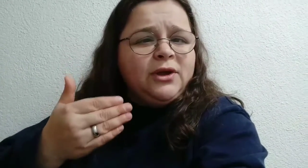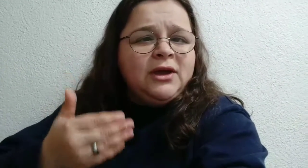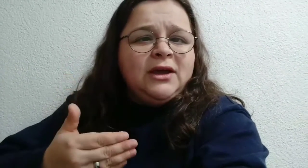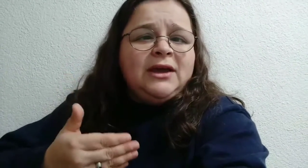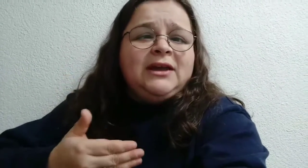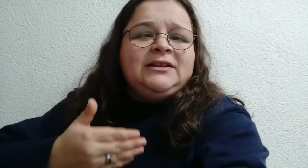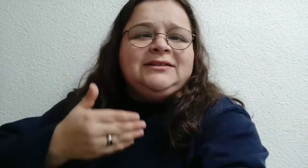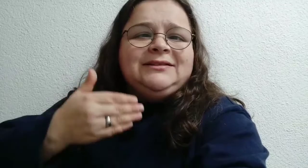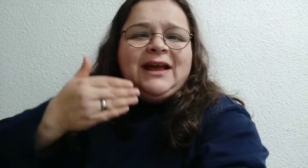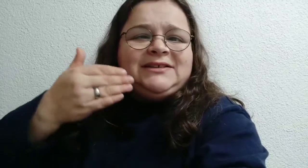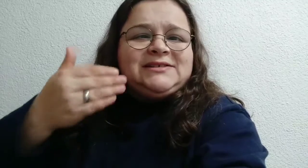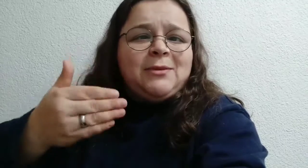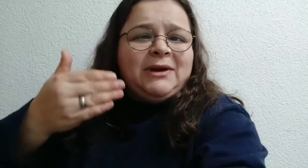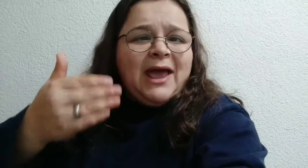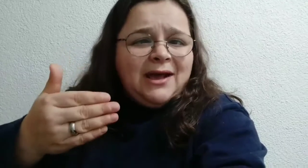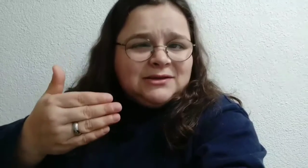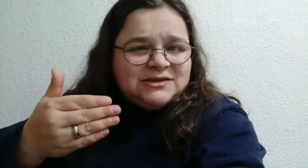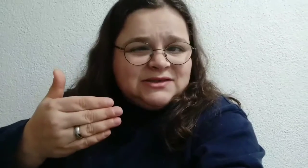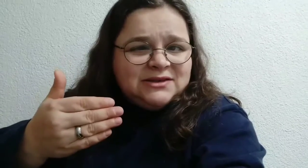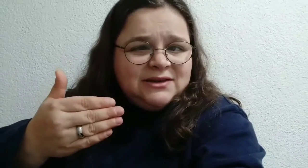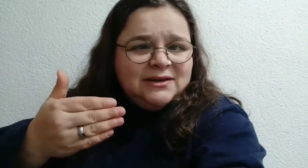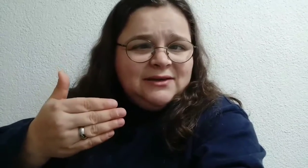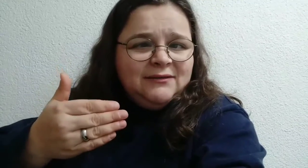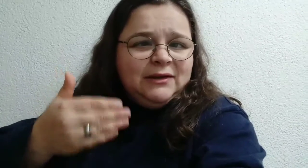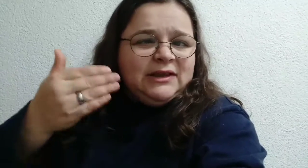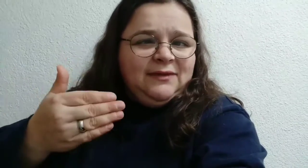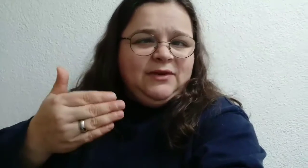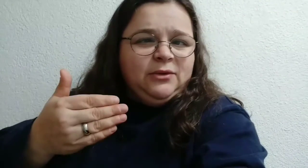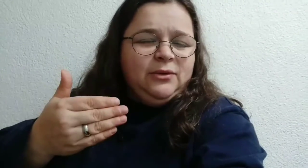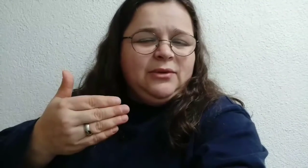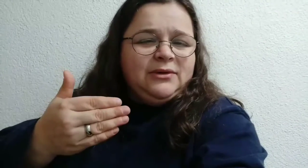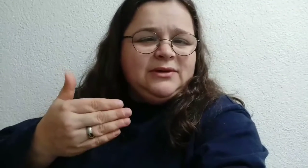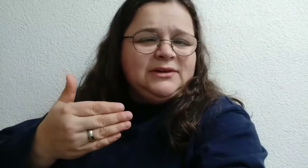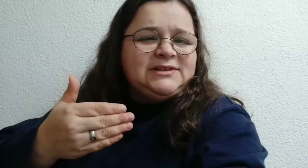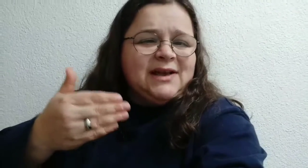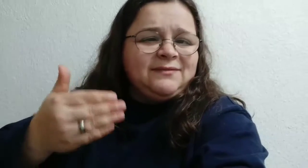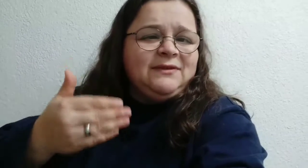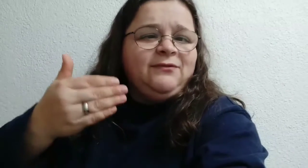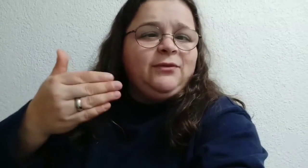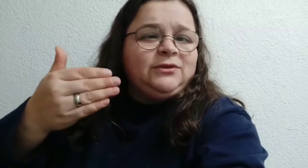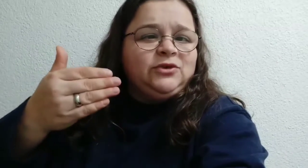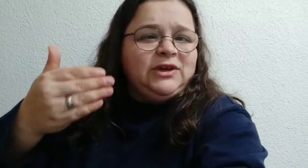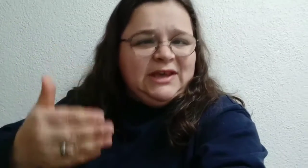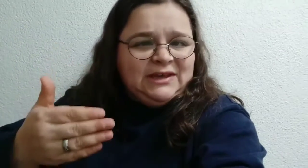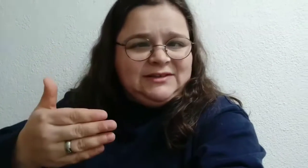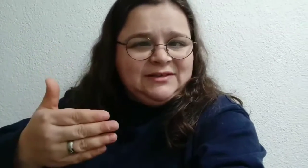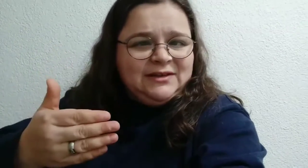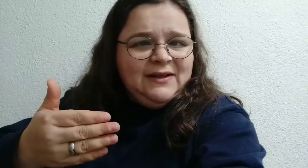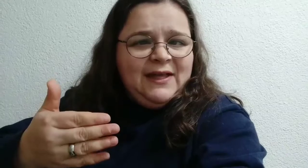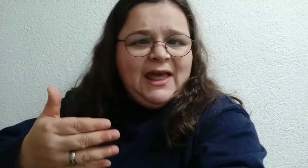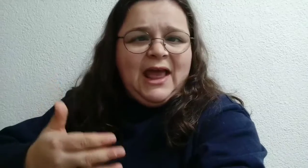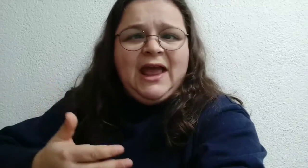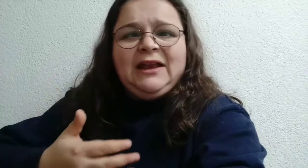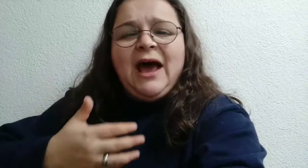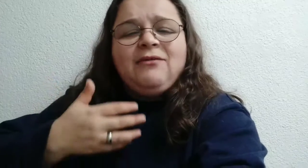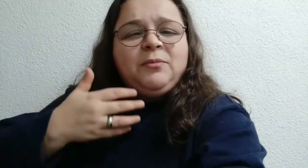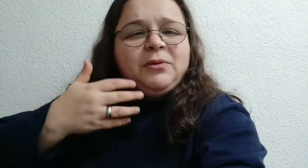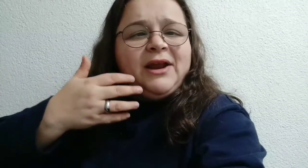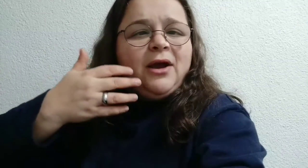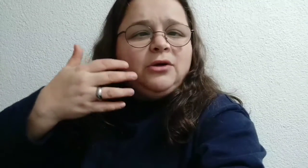that someone else will give you something to eat and I will pray